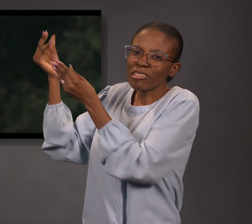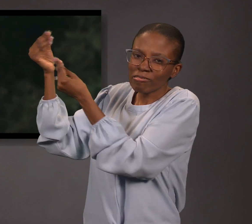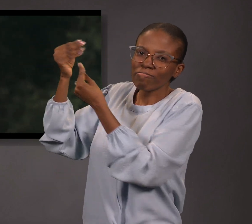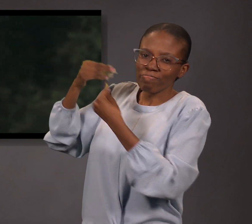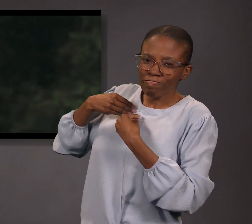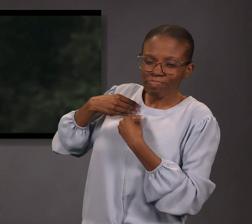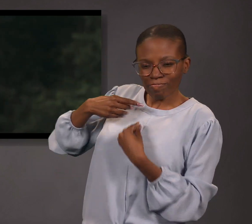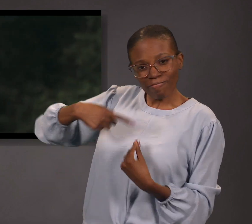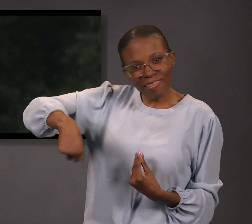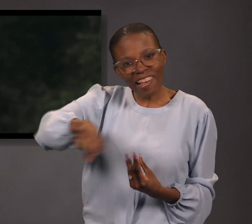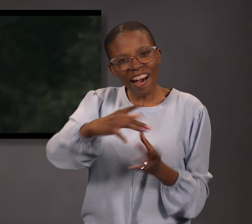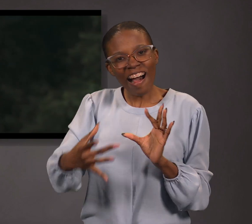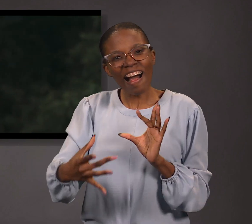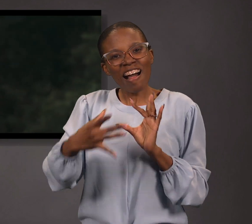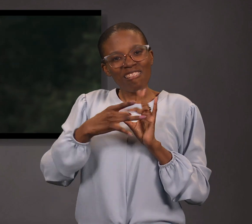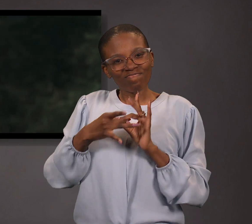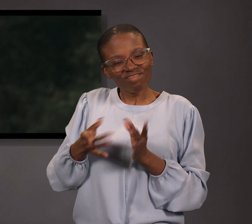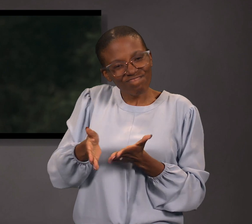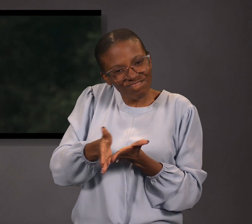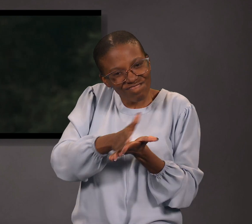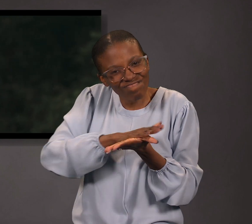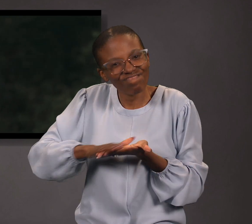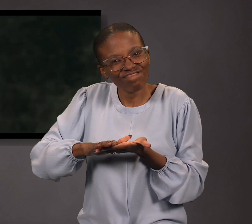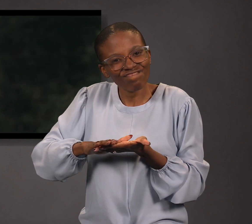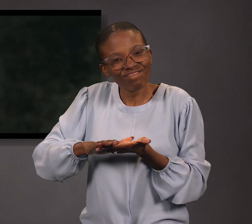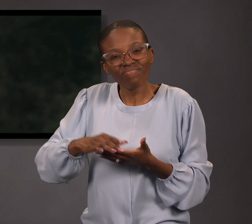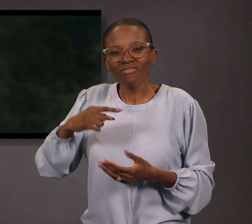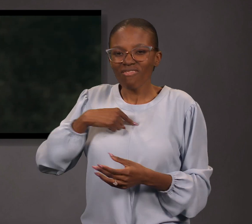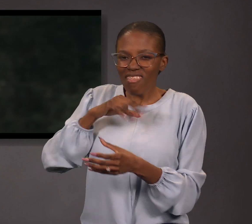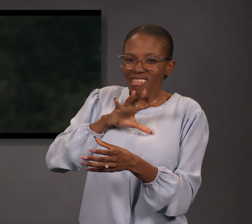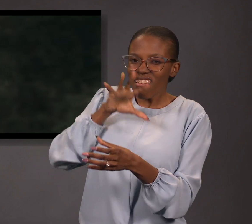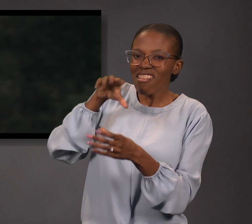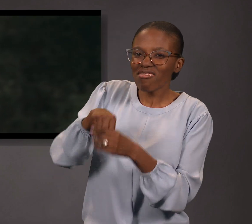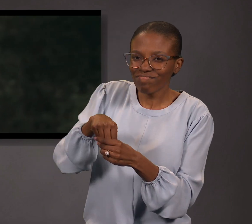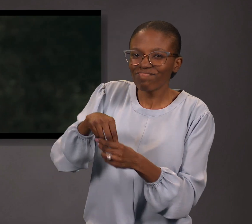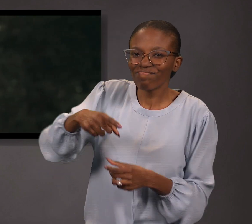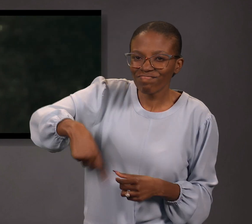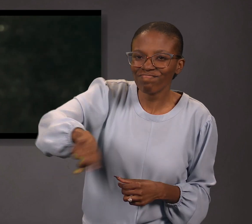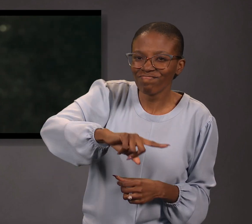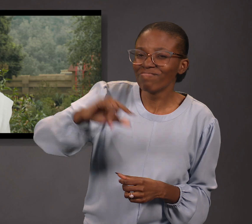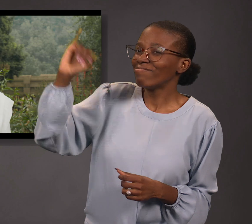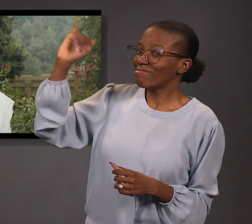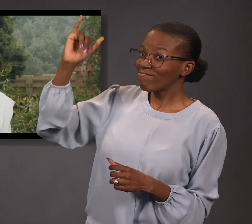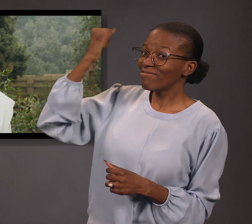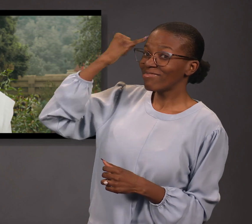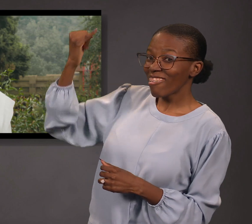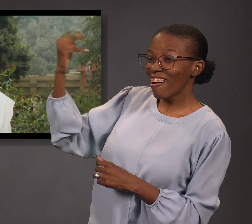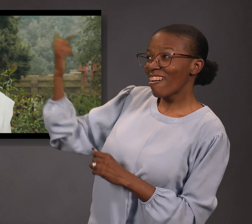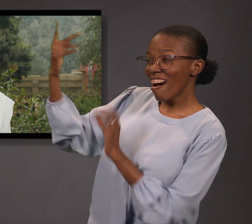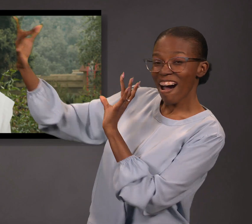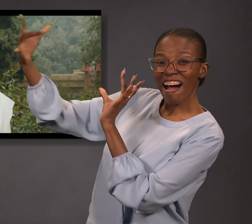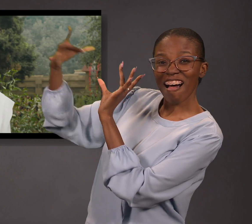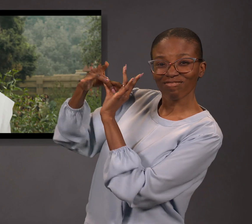in me, that I may be in them, as Thou, art in me, that we may be one, that I may be glorified in them.